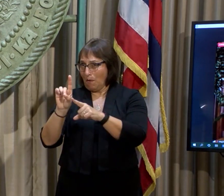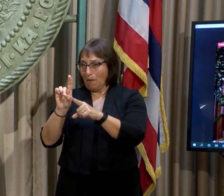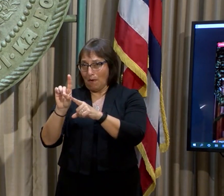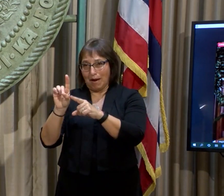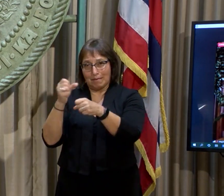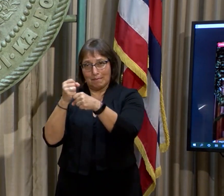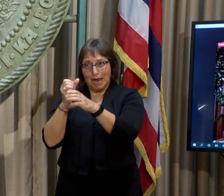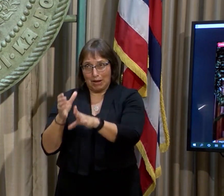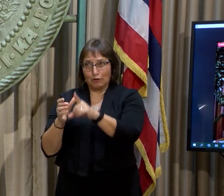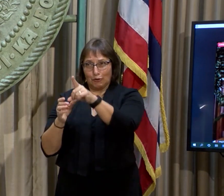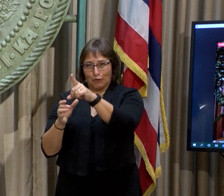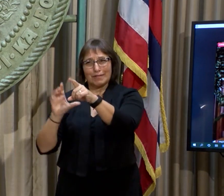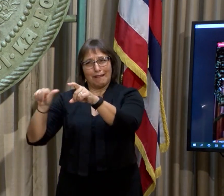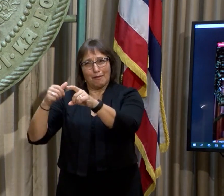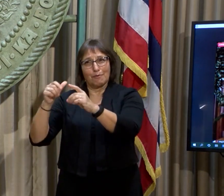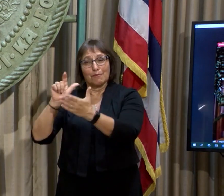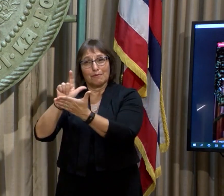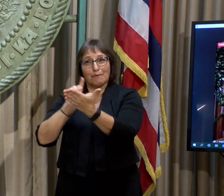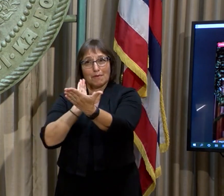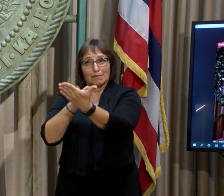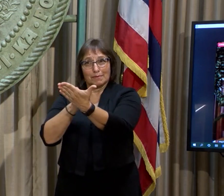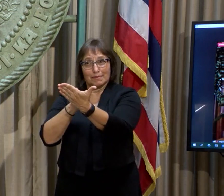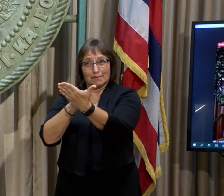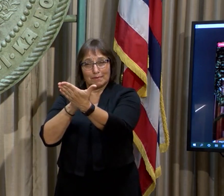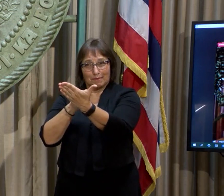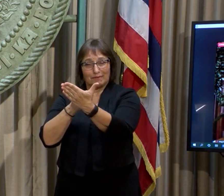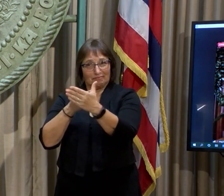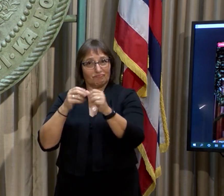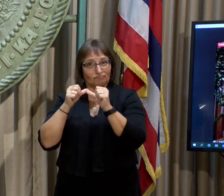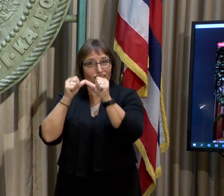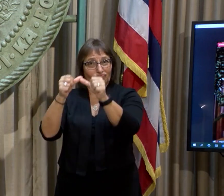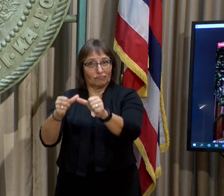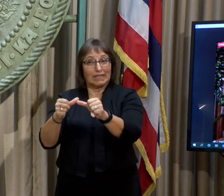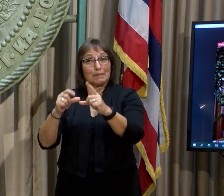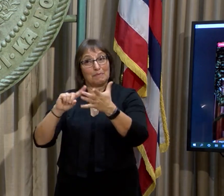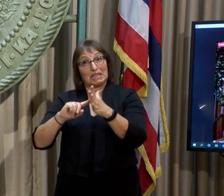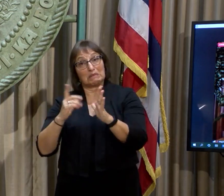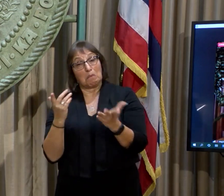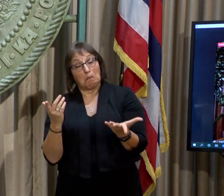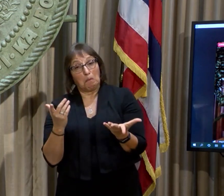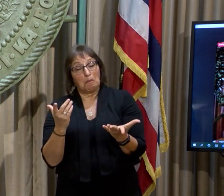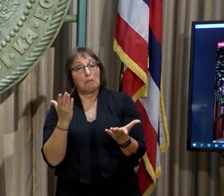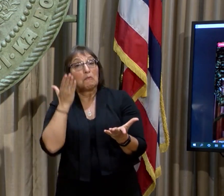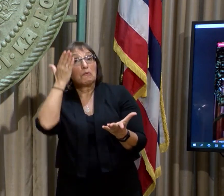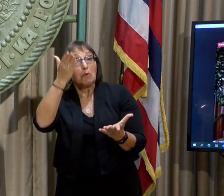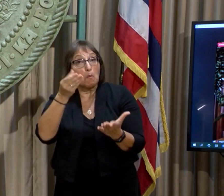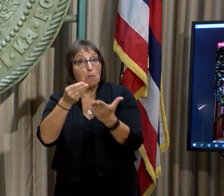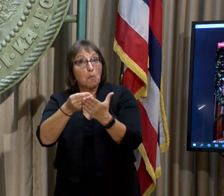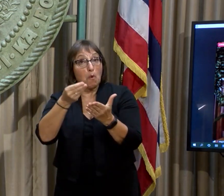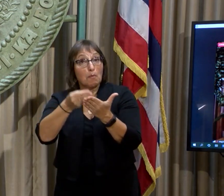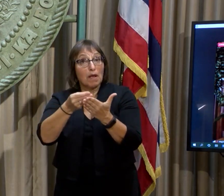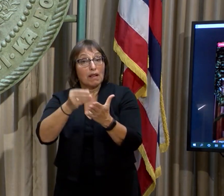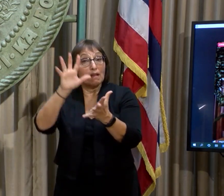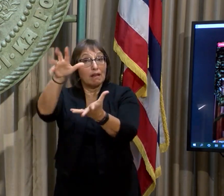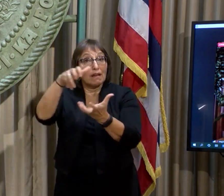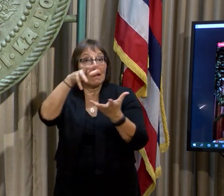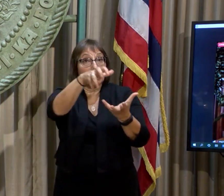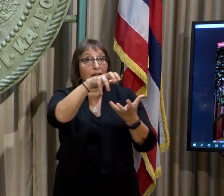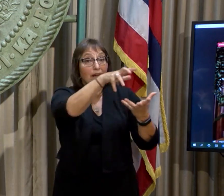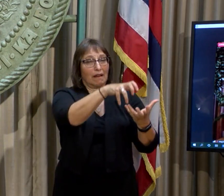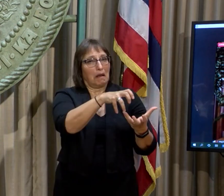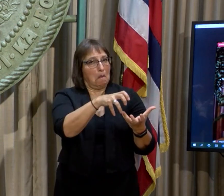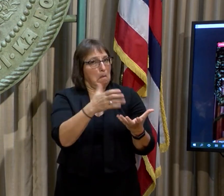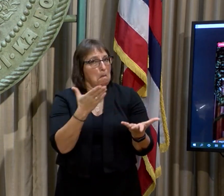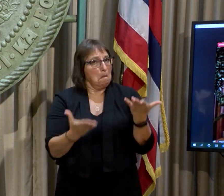more when these are concluded. I want to thank all the mayors, the community, health care, and government